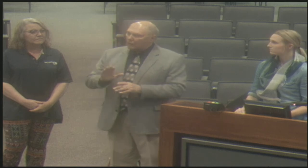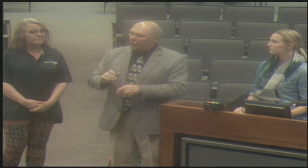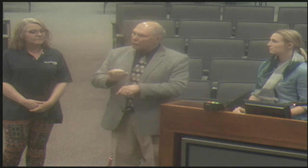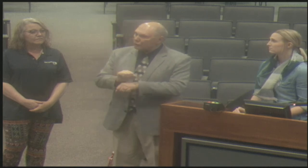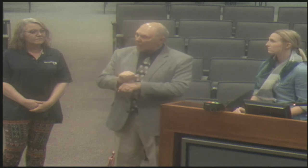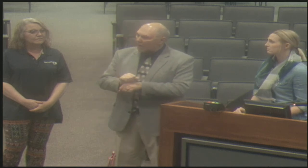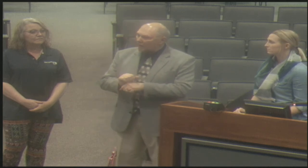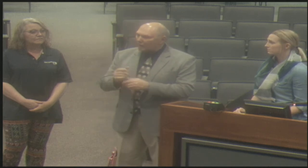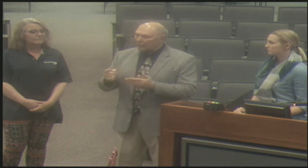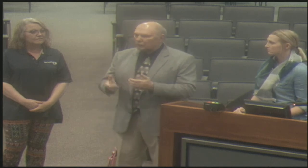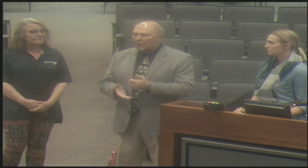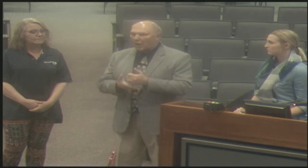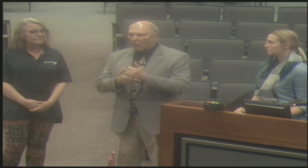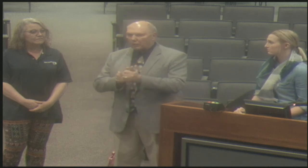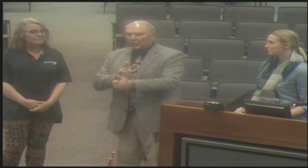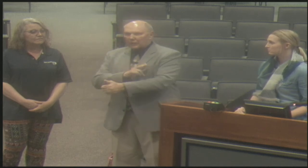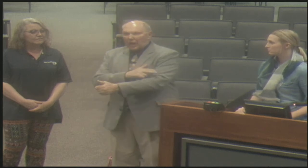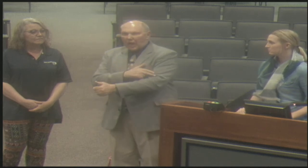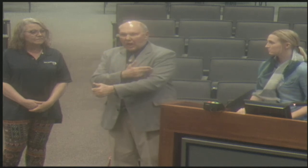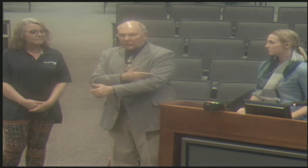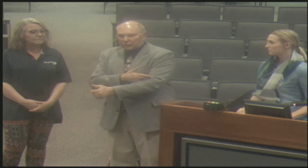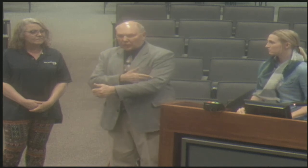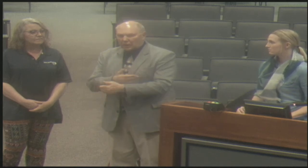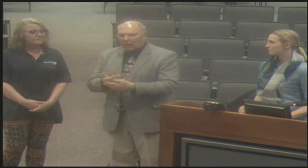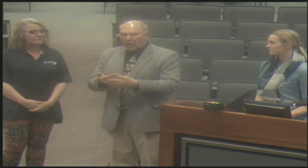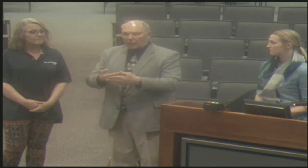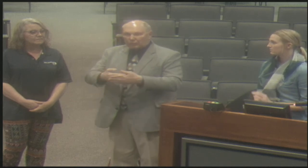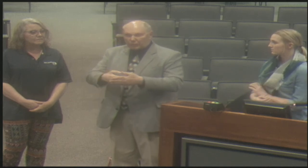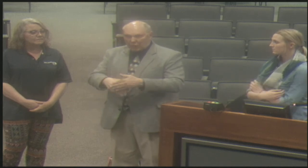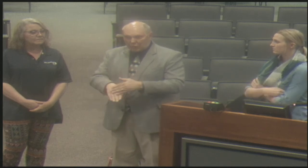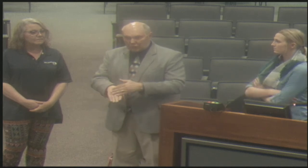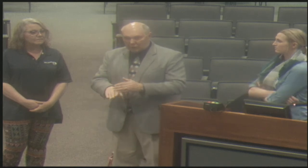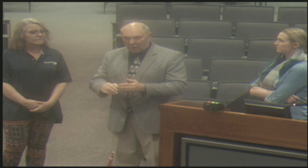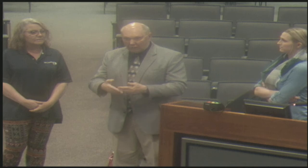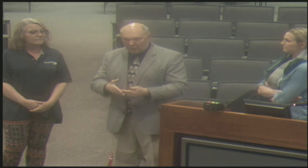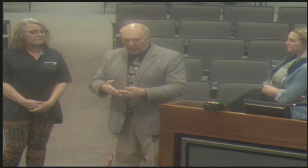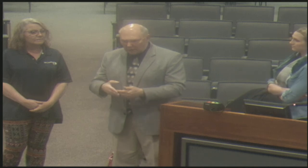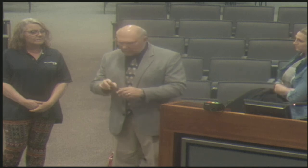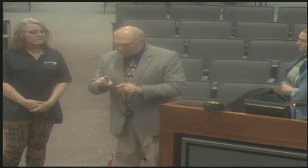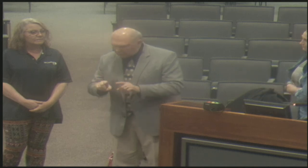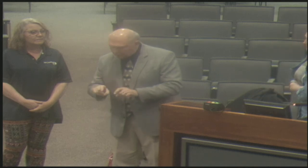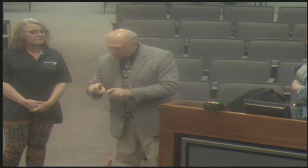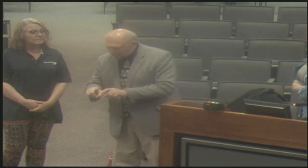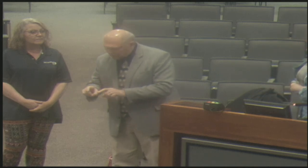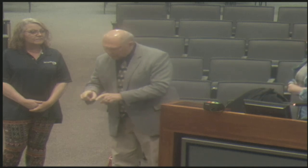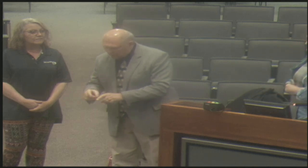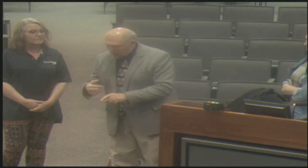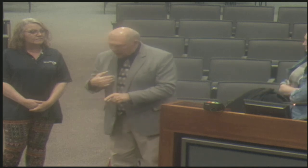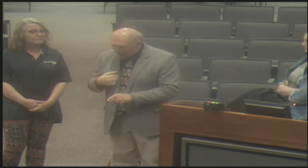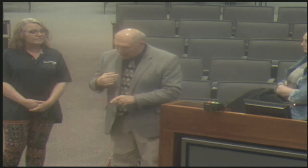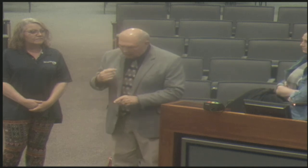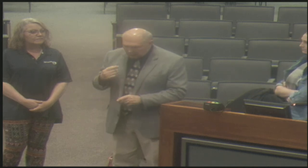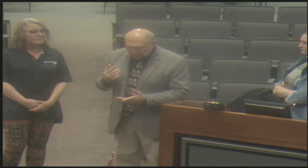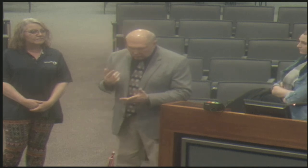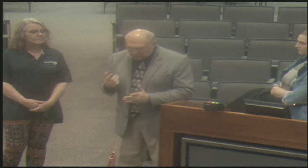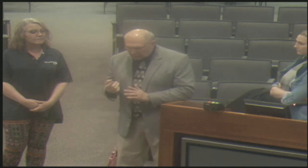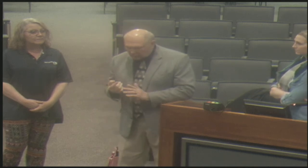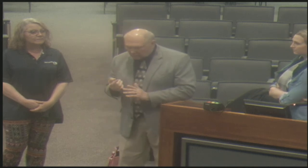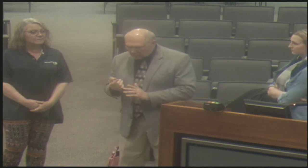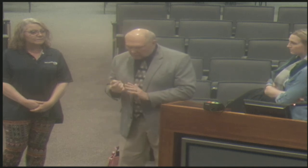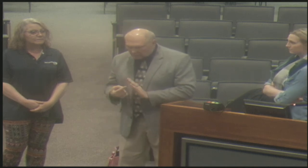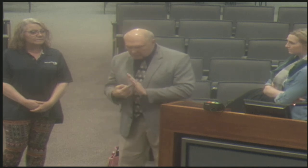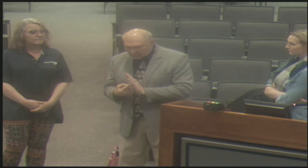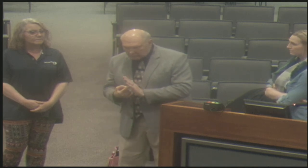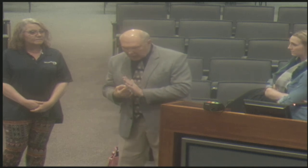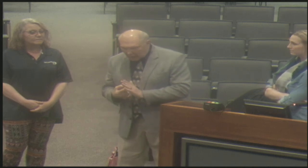point, an important, important point, but just something to help us to help parents as they receive this information. So as new babies are